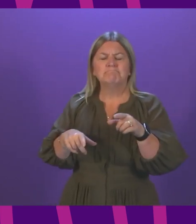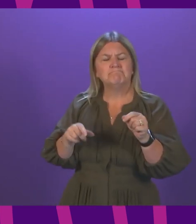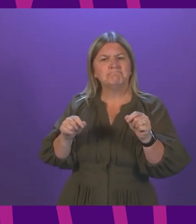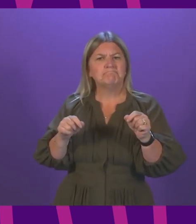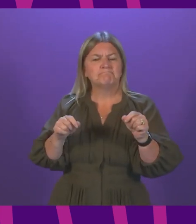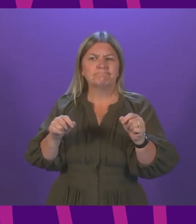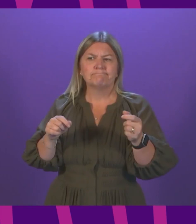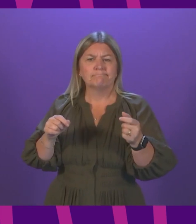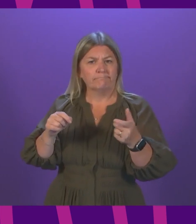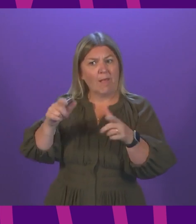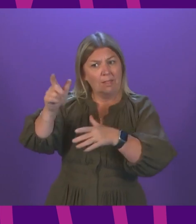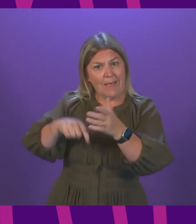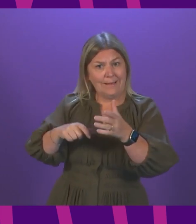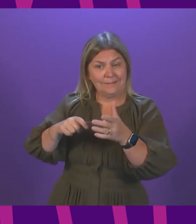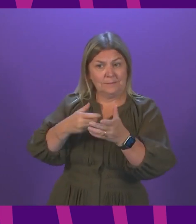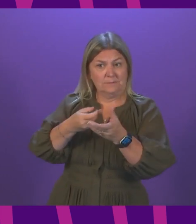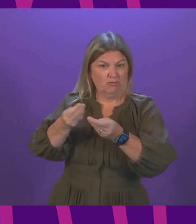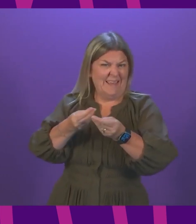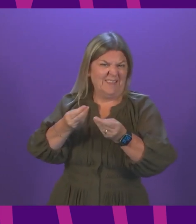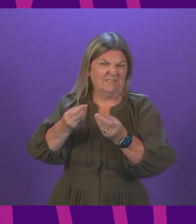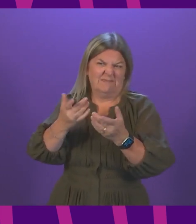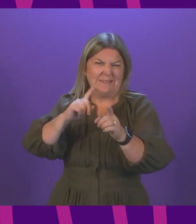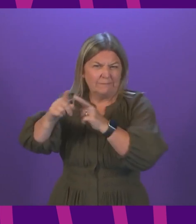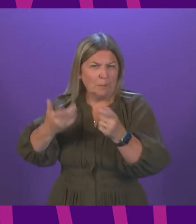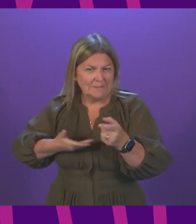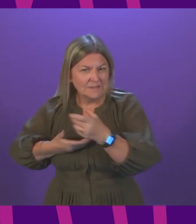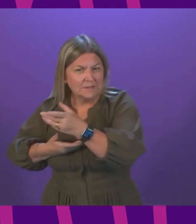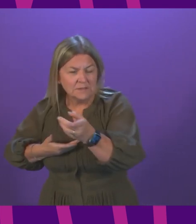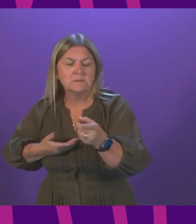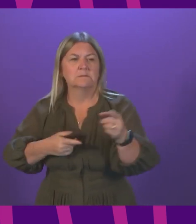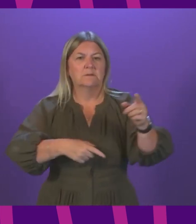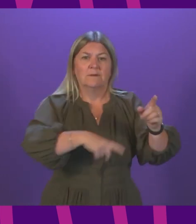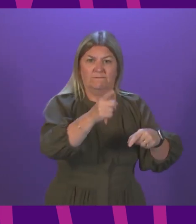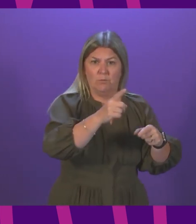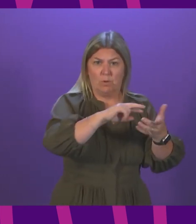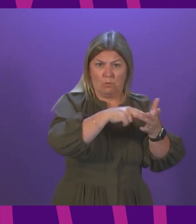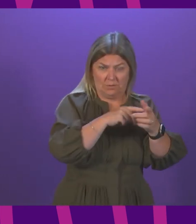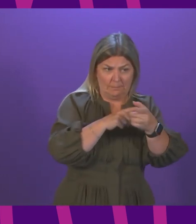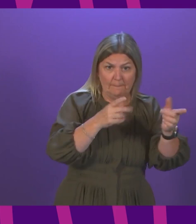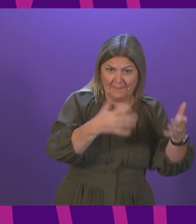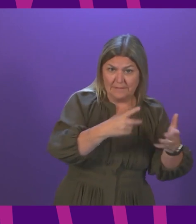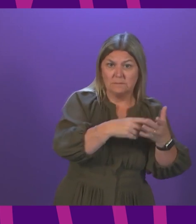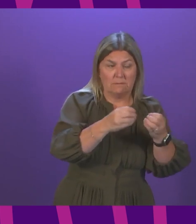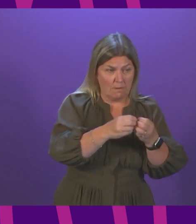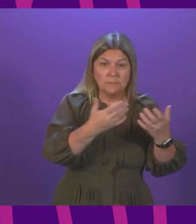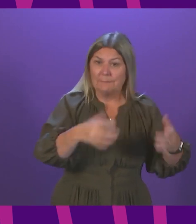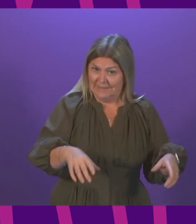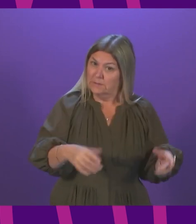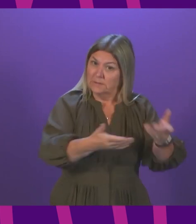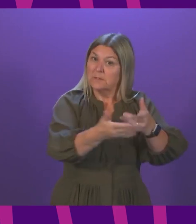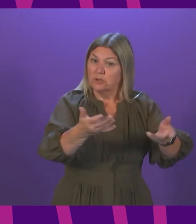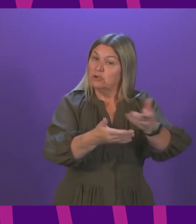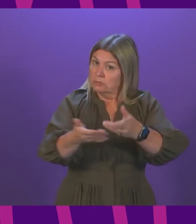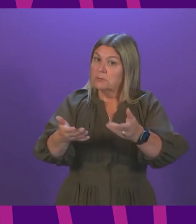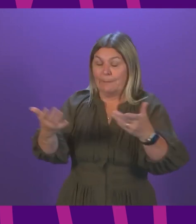licensed trade. There has also been discussions with football organisations and particular football clubs. The feedback from all of these